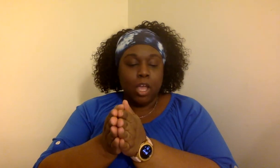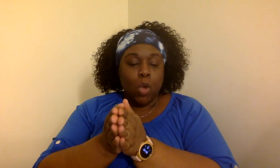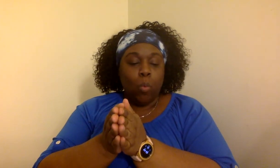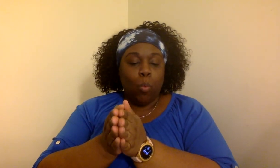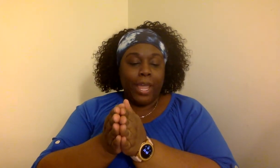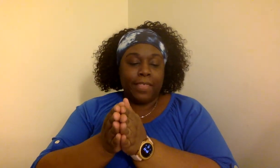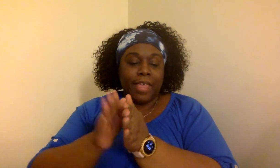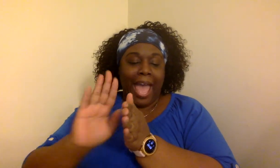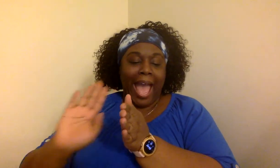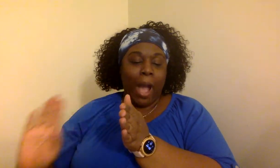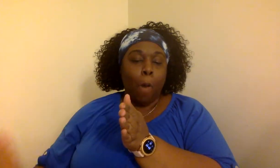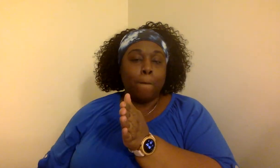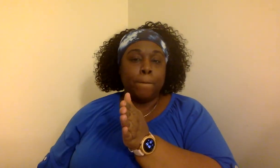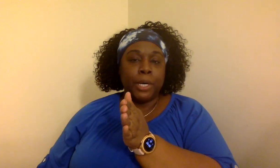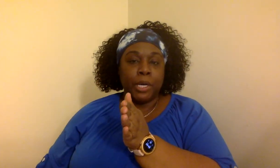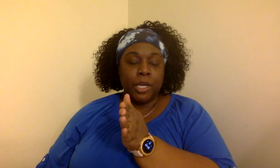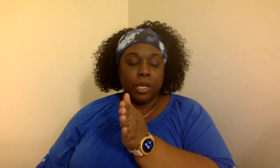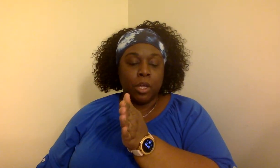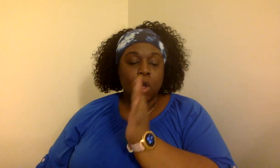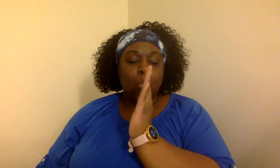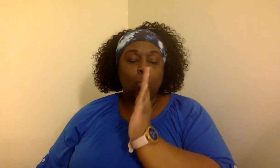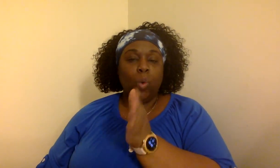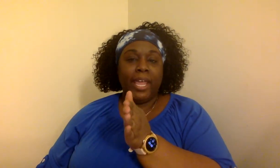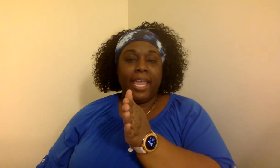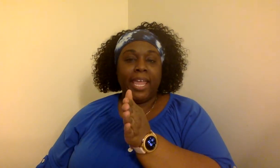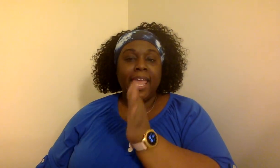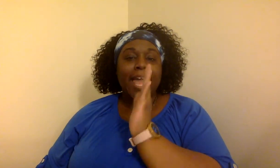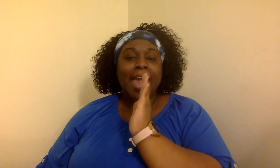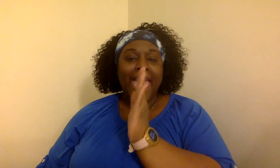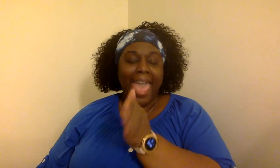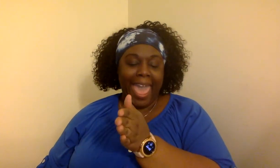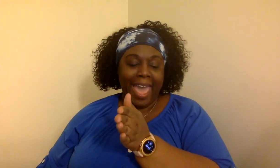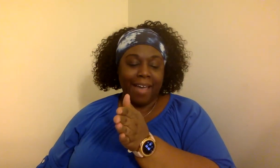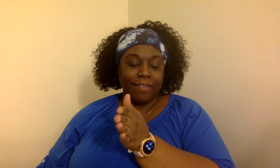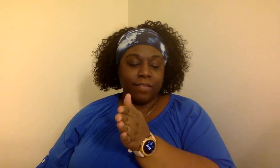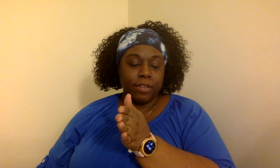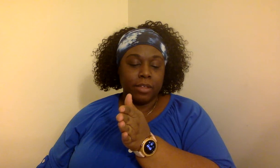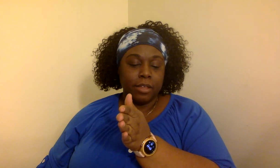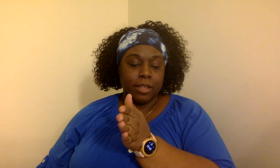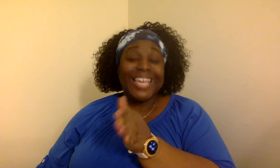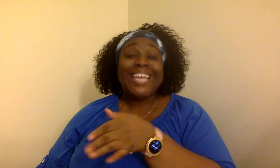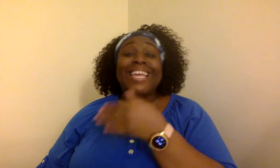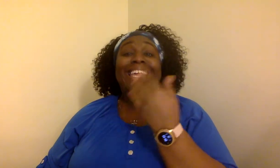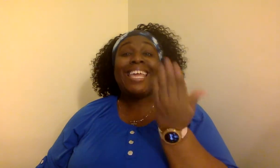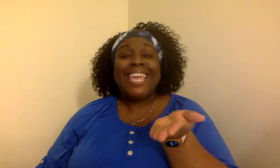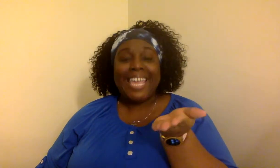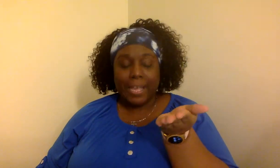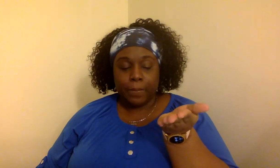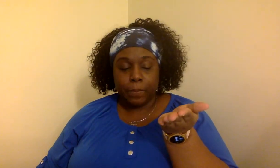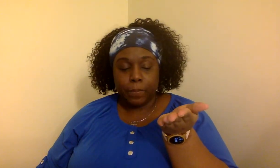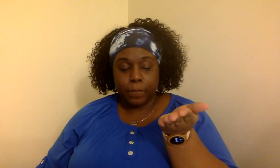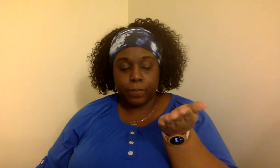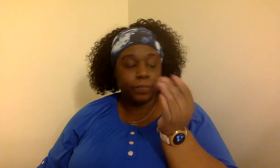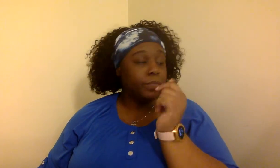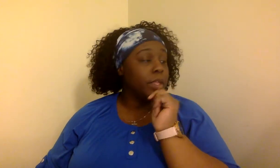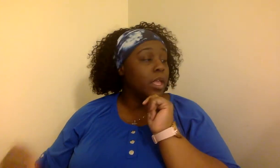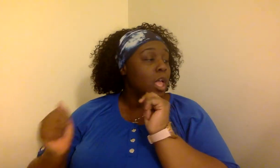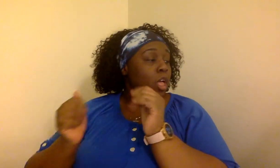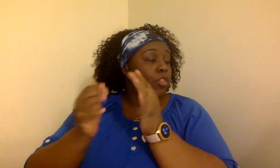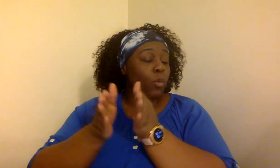Without B. We have E. The